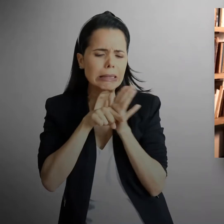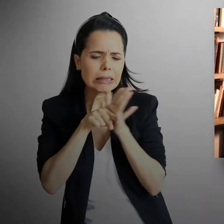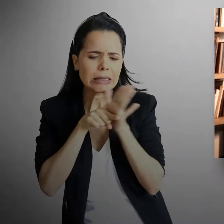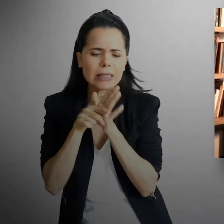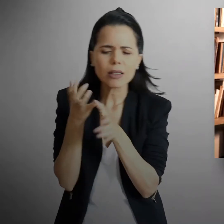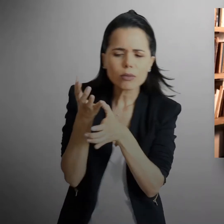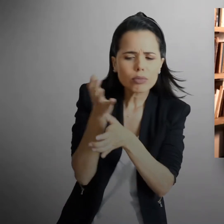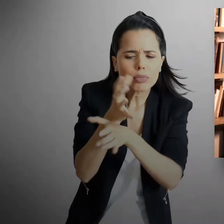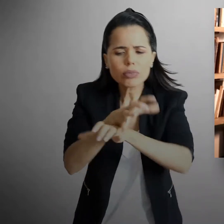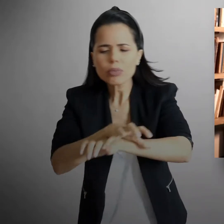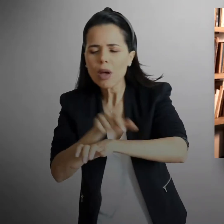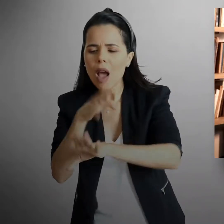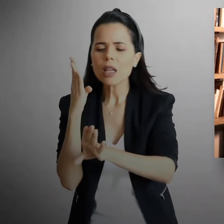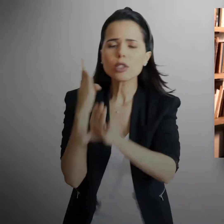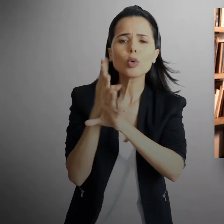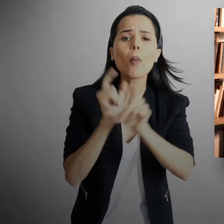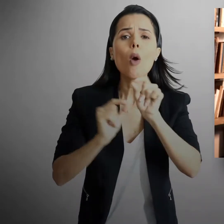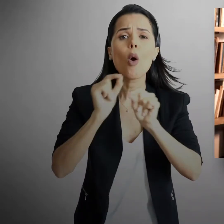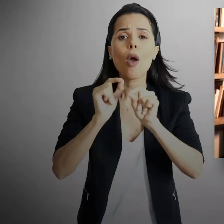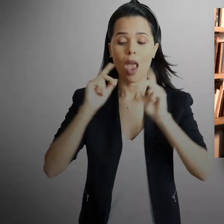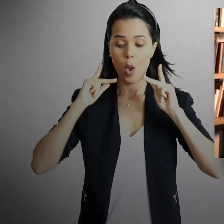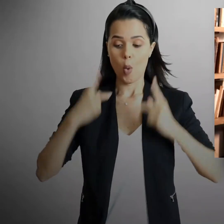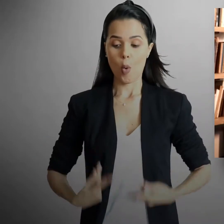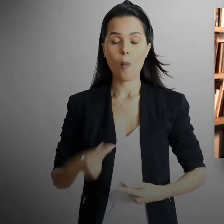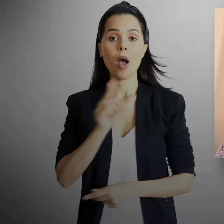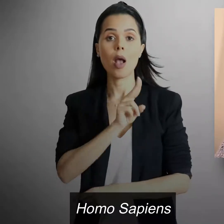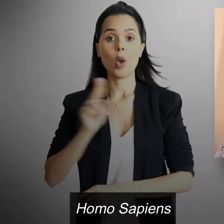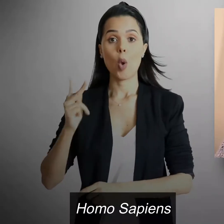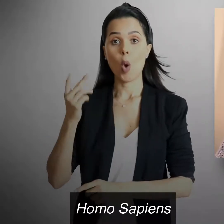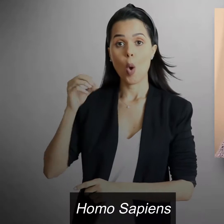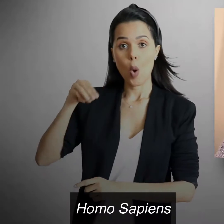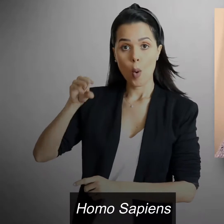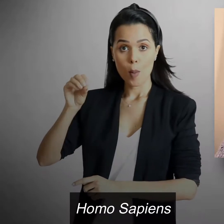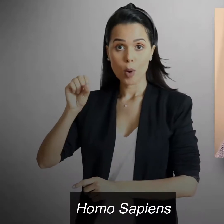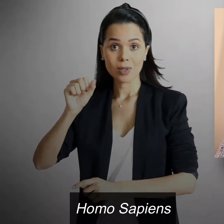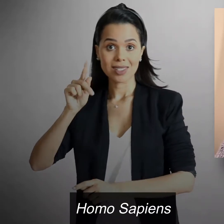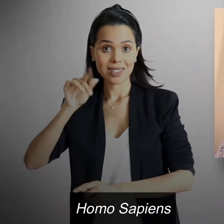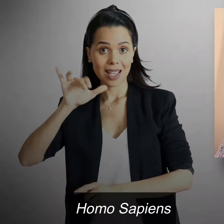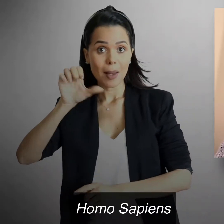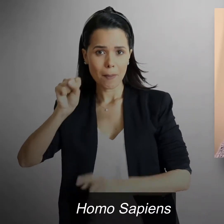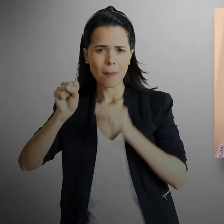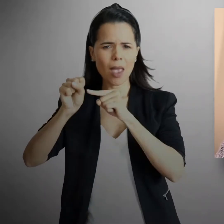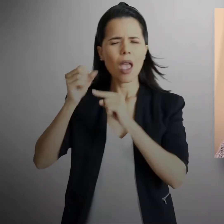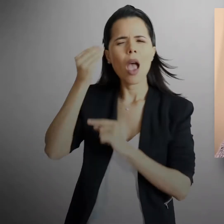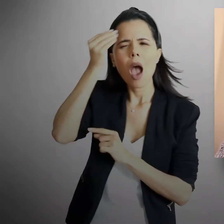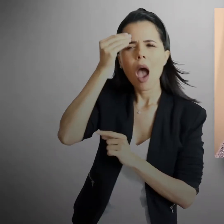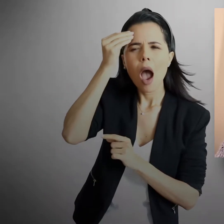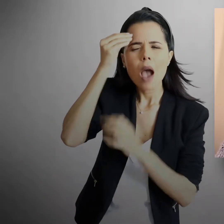clear from the archaeological record that modern humans, modern Homo